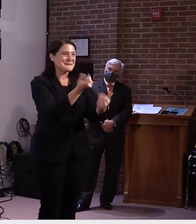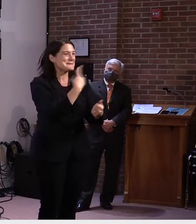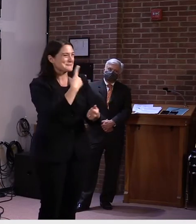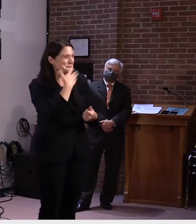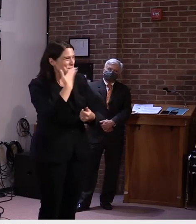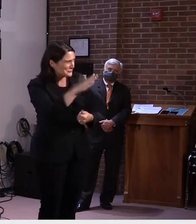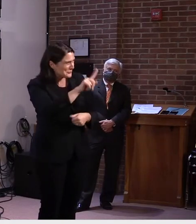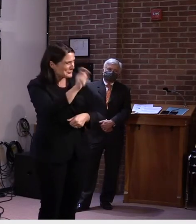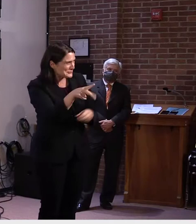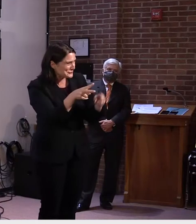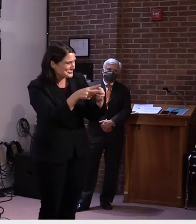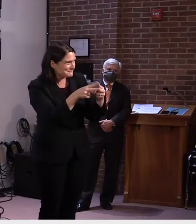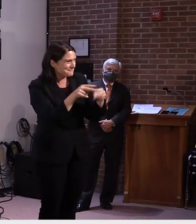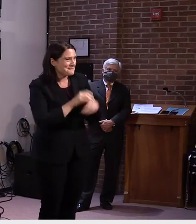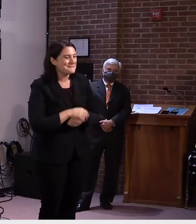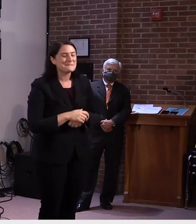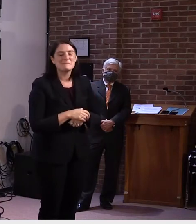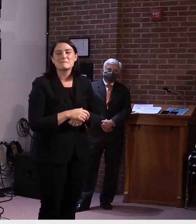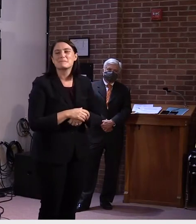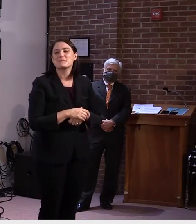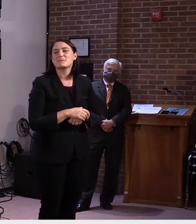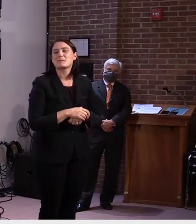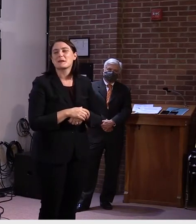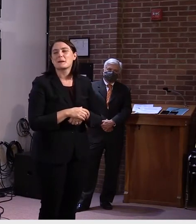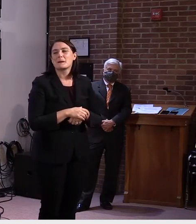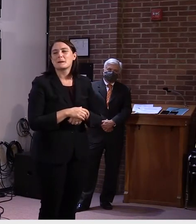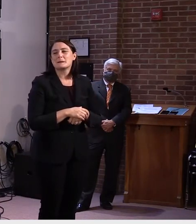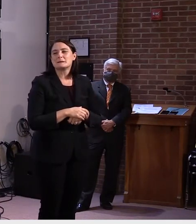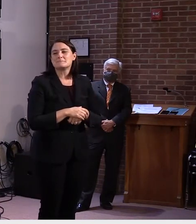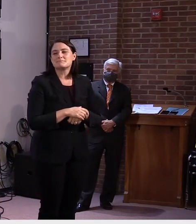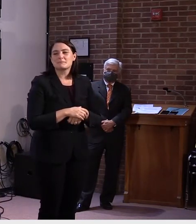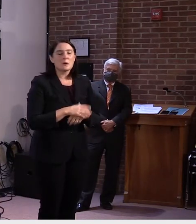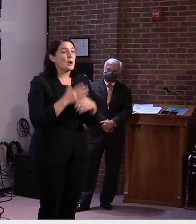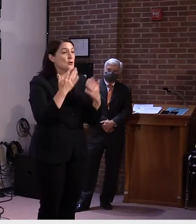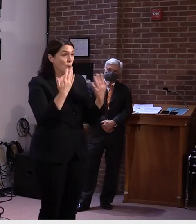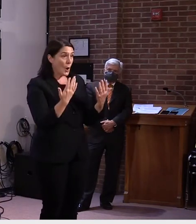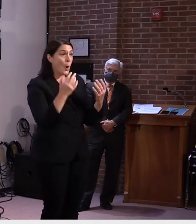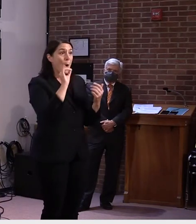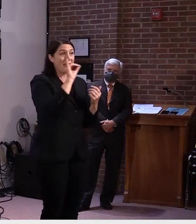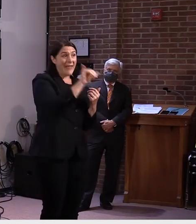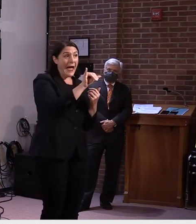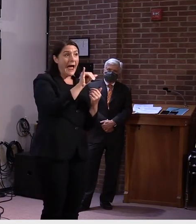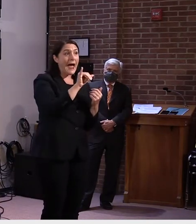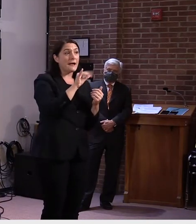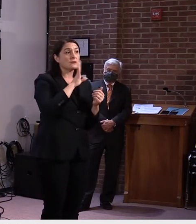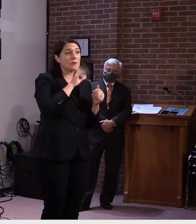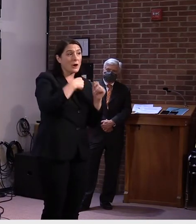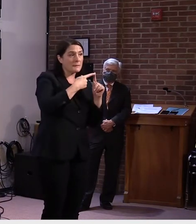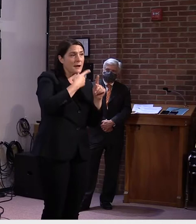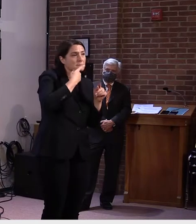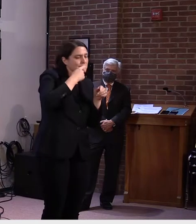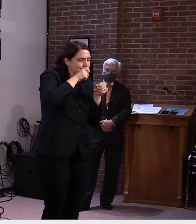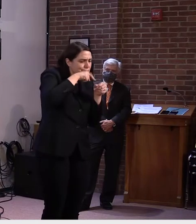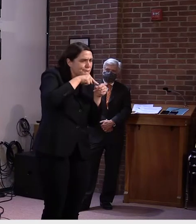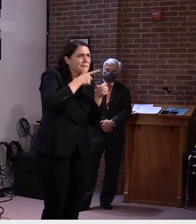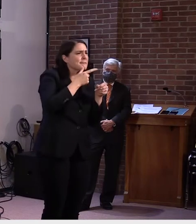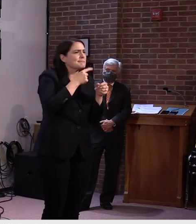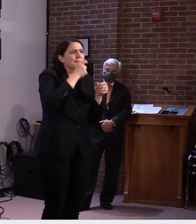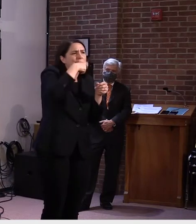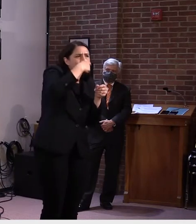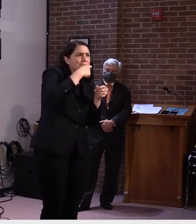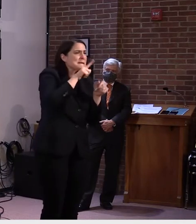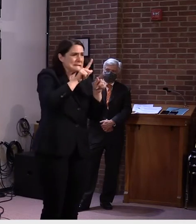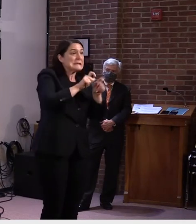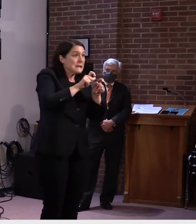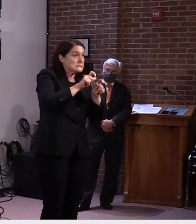we actually, technically speaking, are using it slightly already. There is a saliva